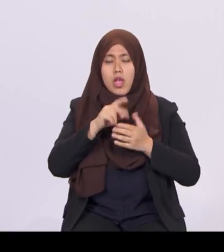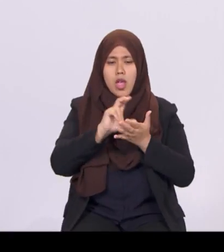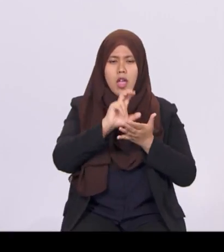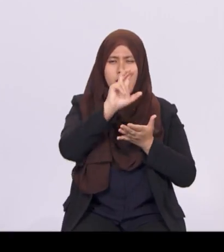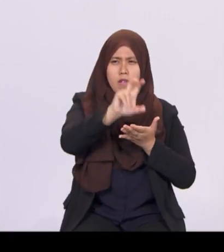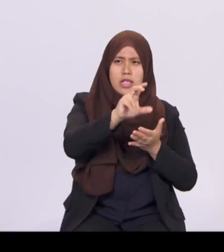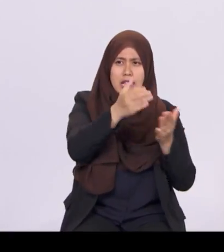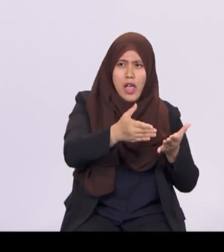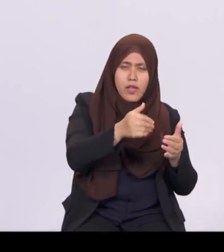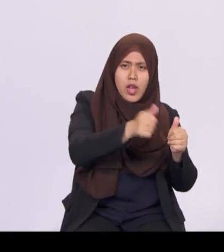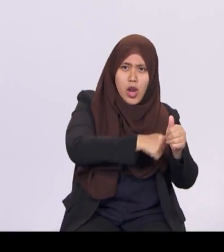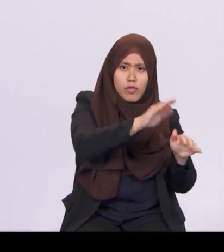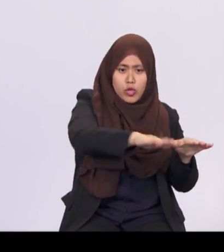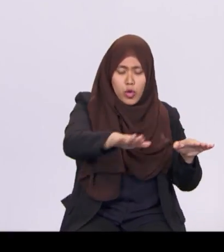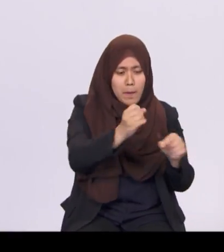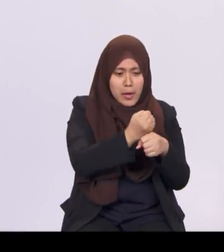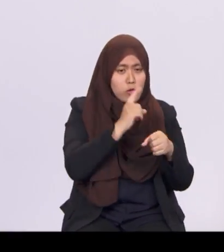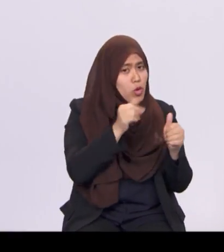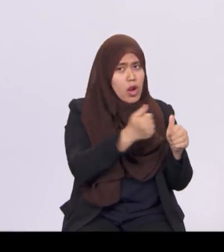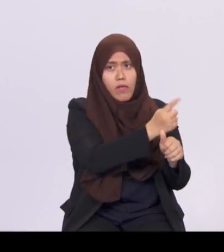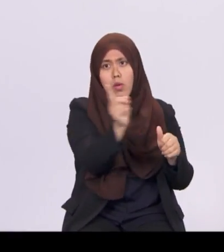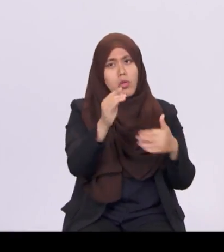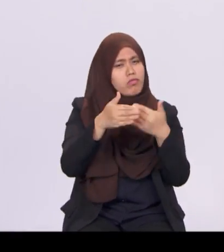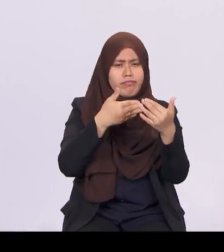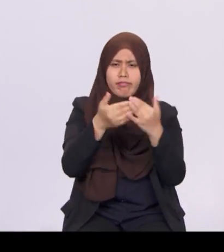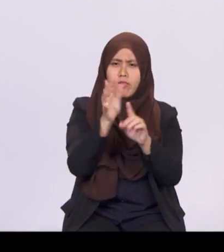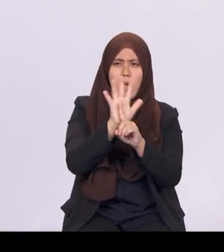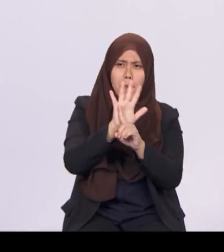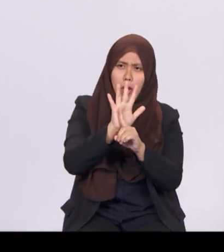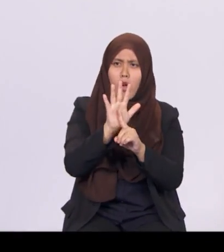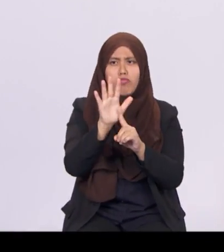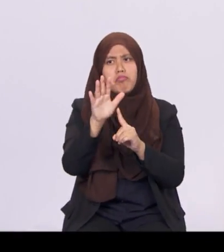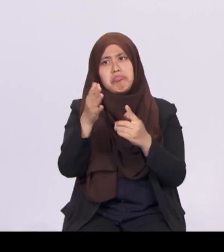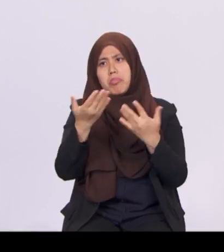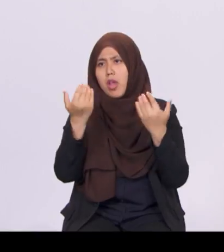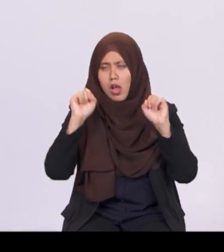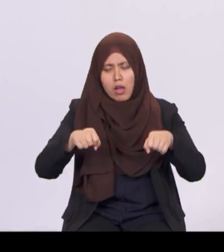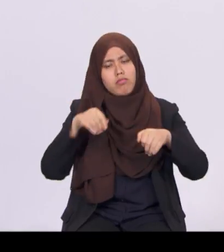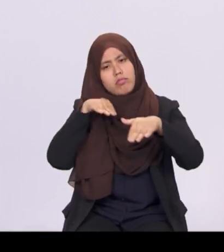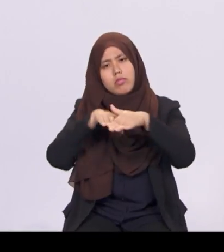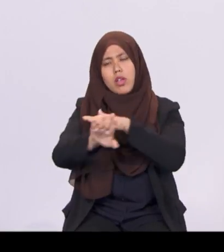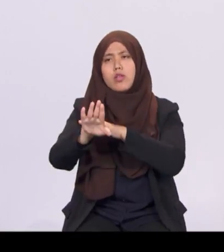everyone, regardless of background, has access to a quality education.